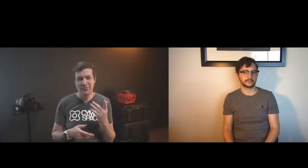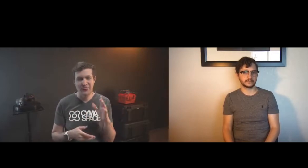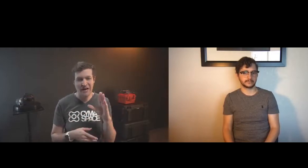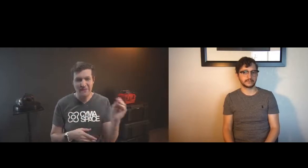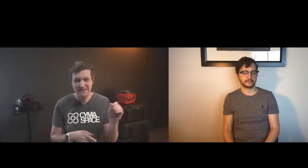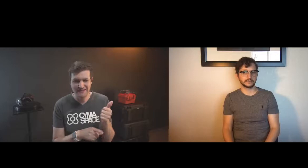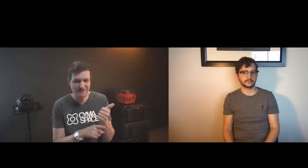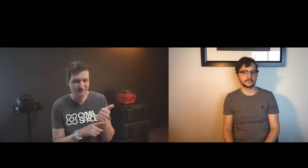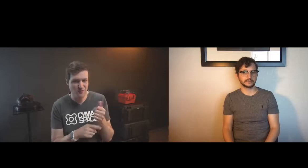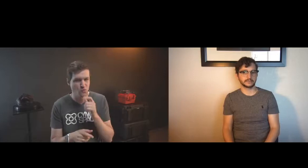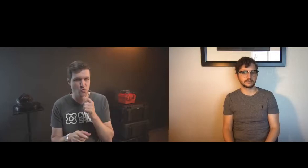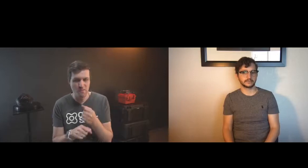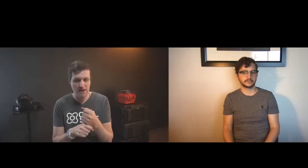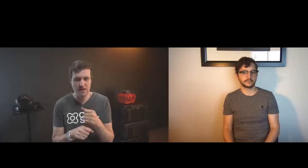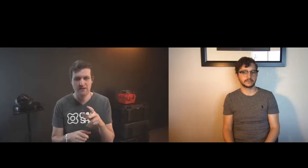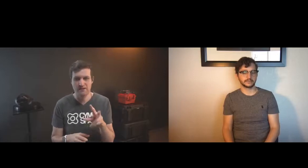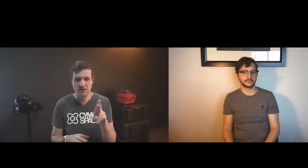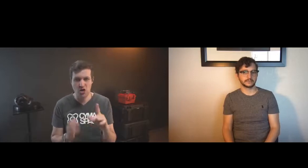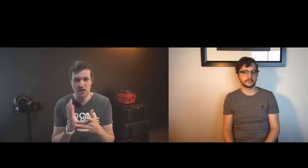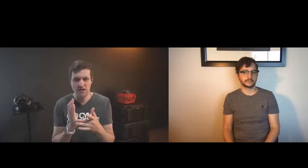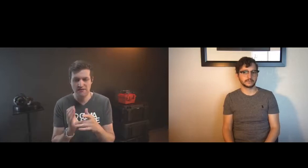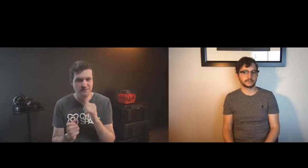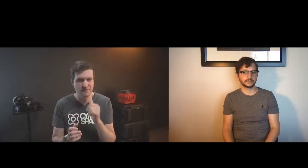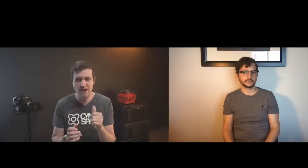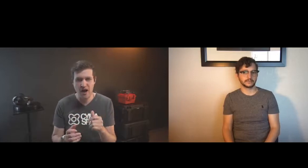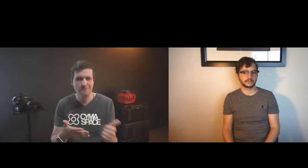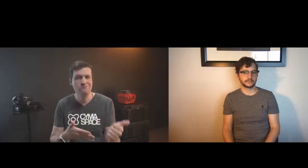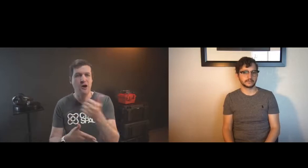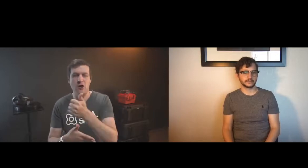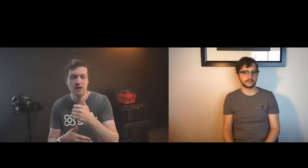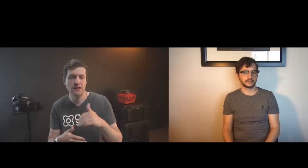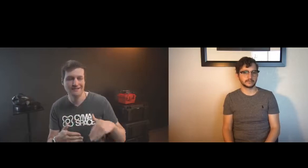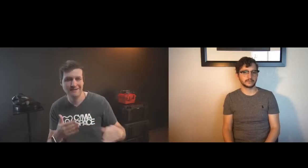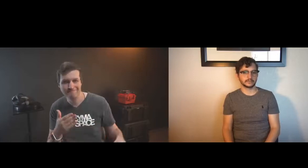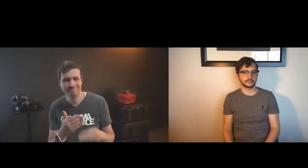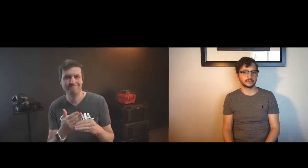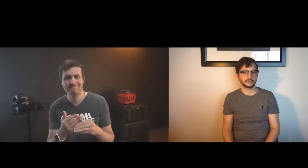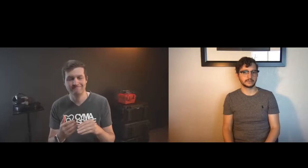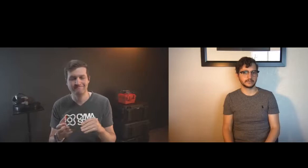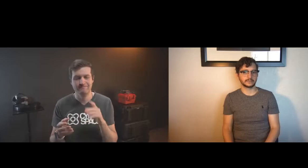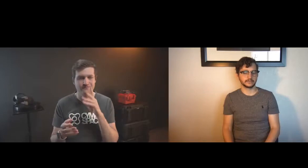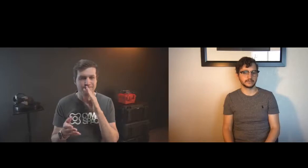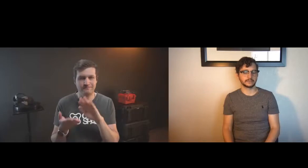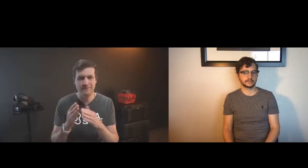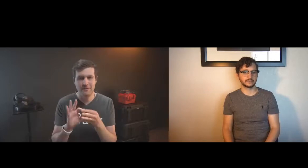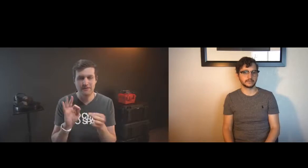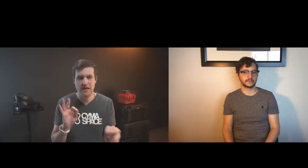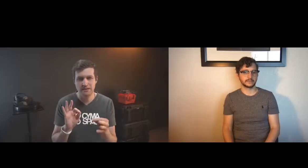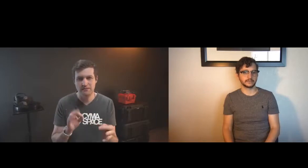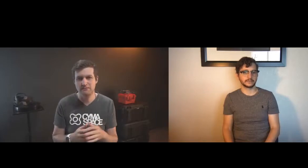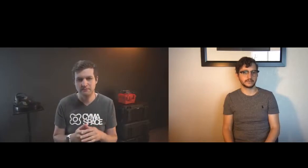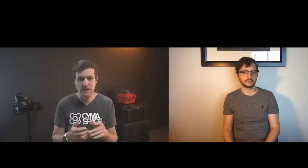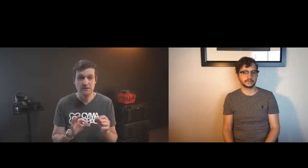exists now but the companies who actually make vr technologies are not prioritizing